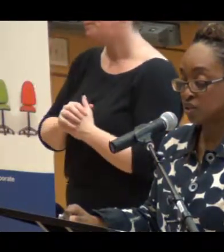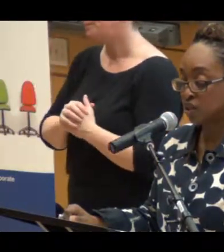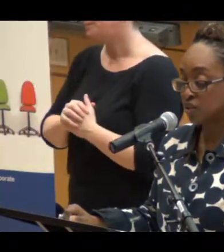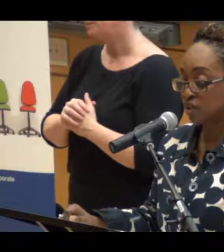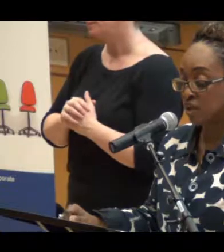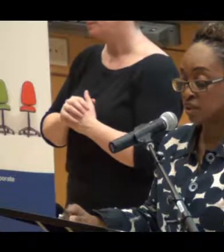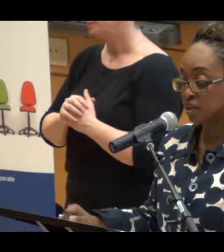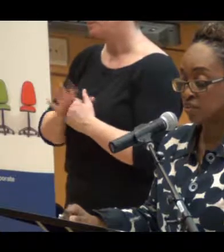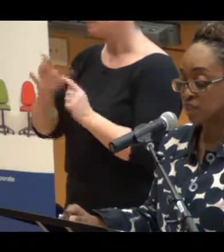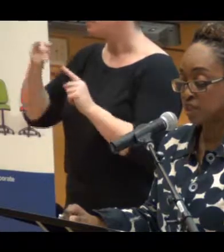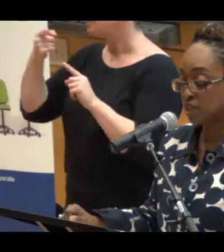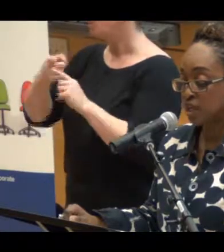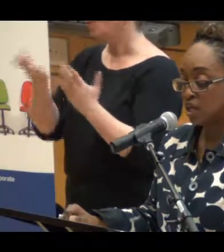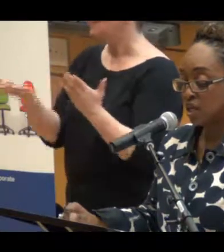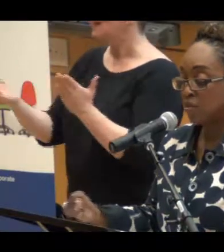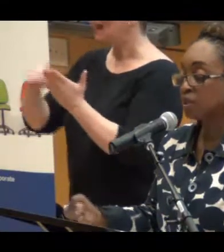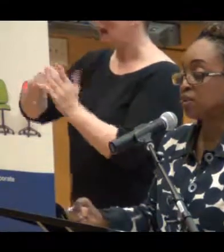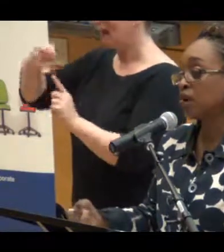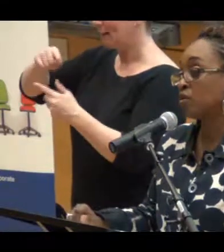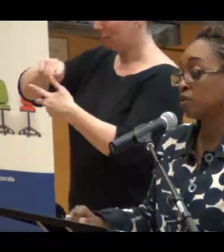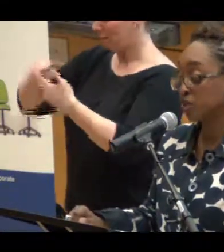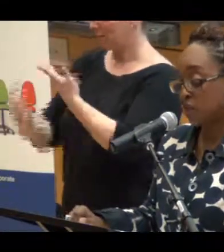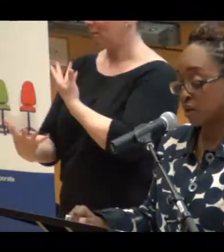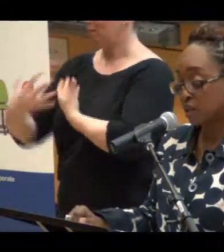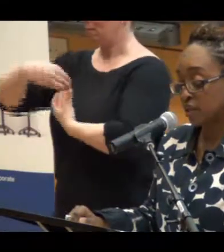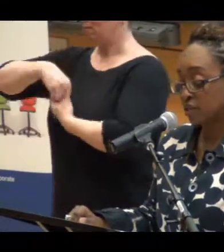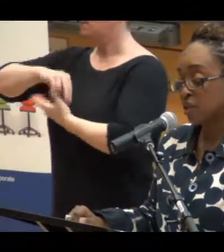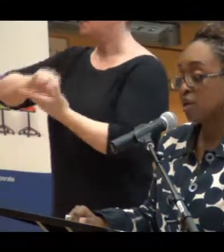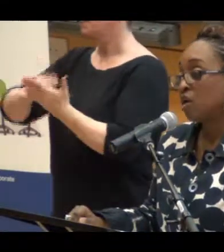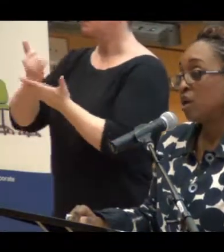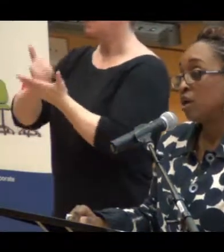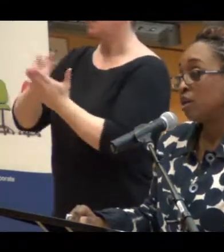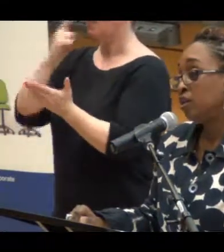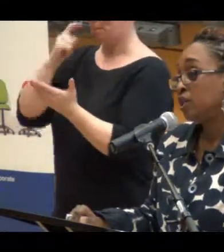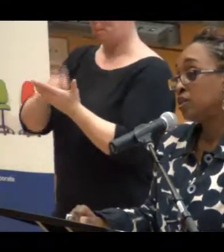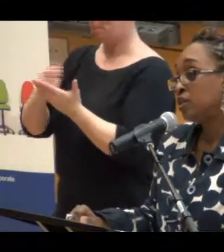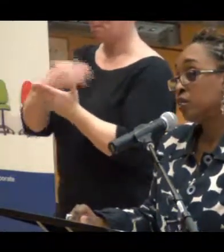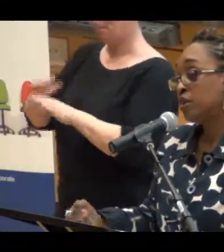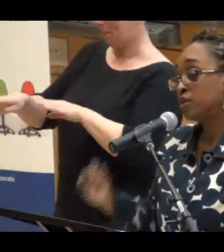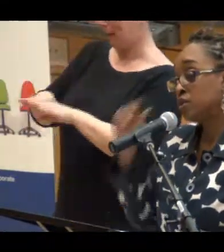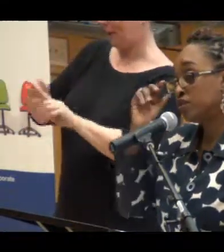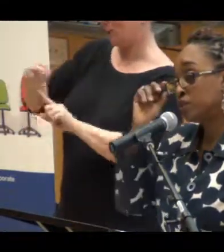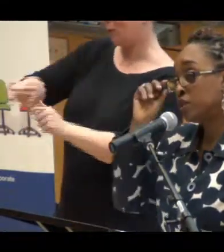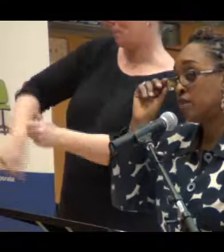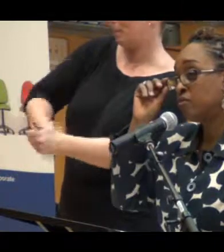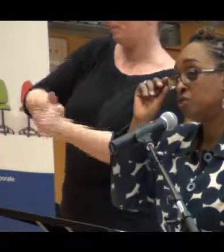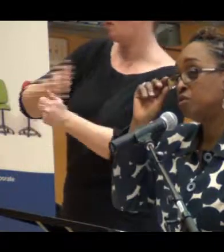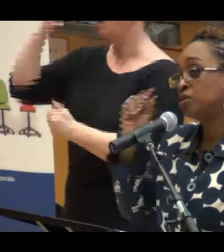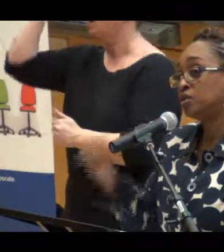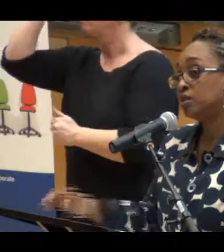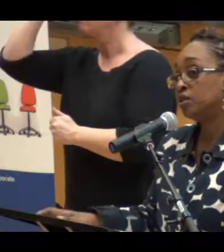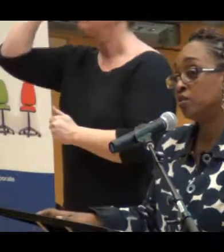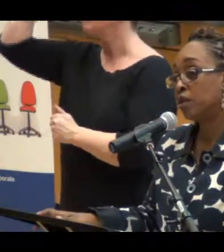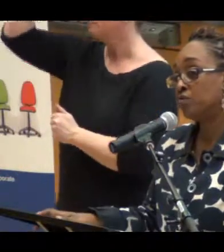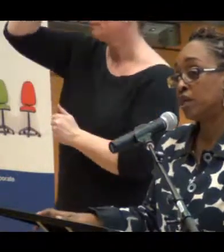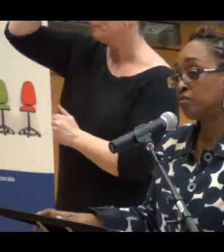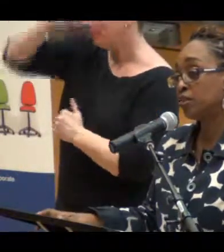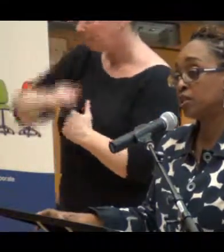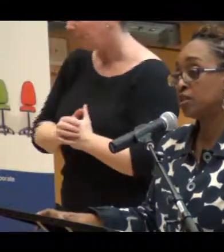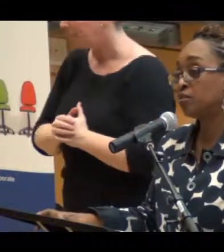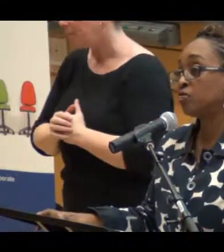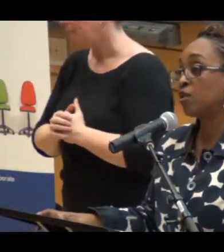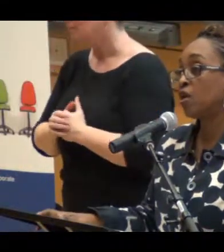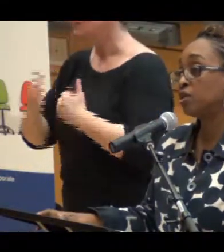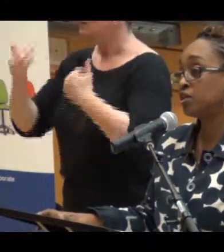unconscious underlying assumptions that must be our real target. In the Ontario Public Service, we have tools, have